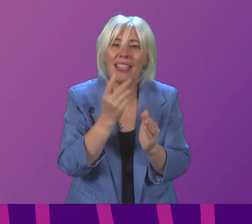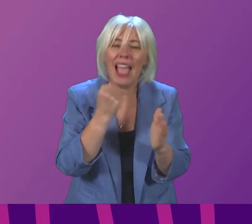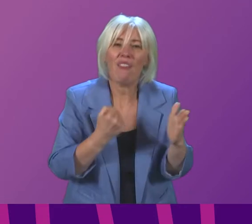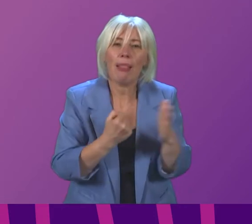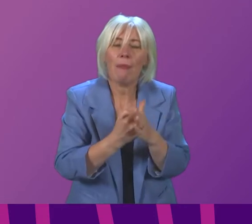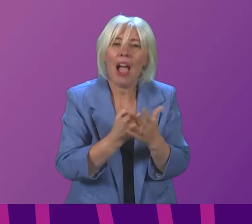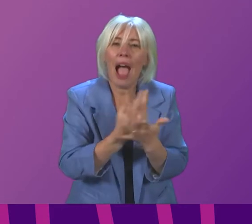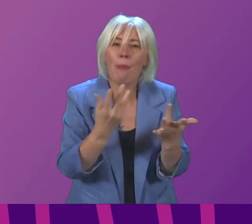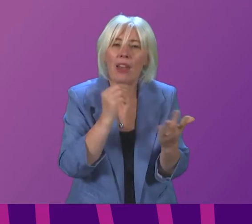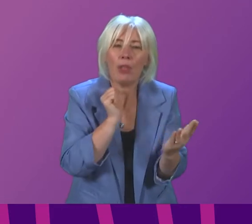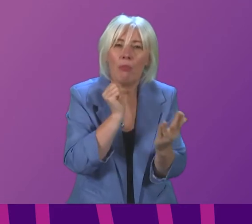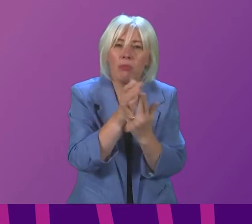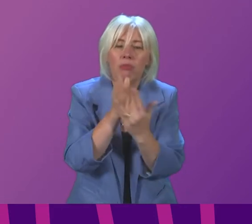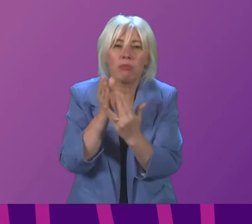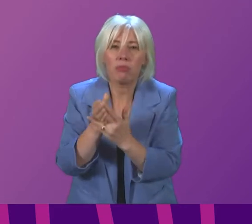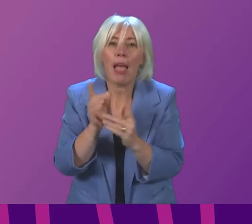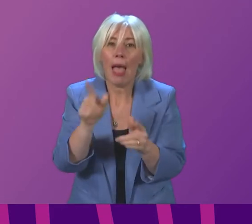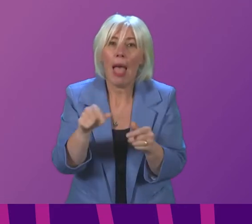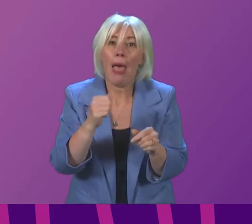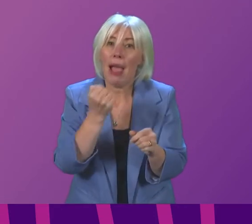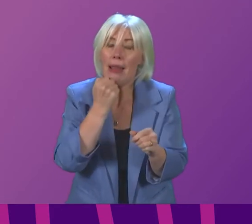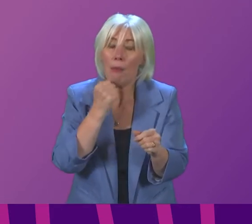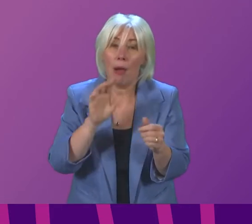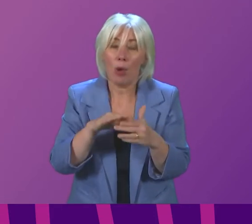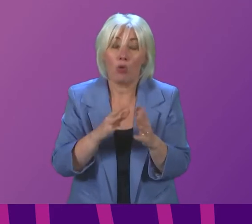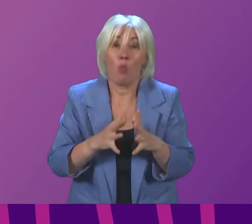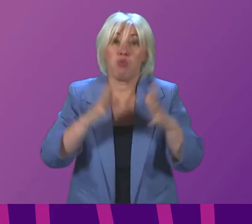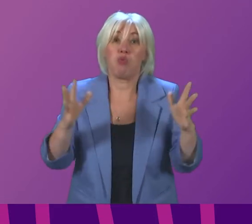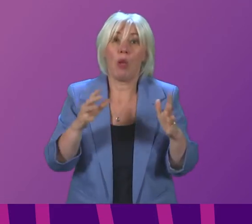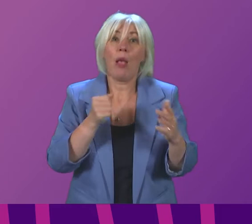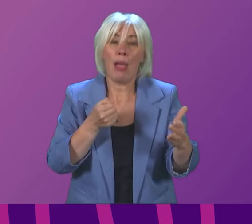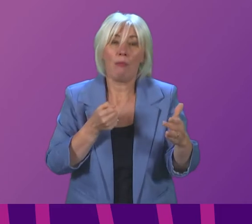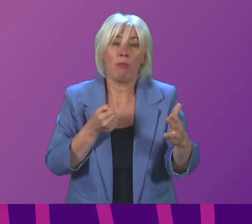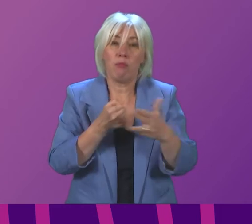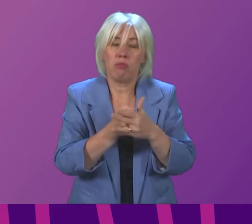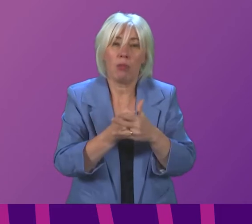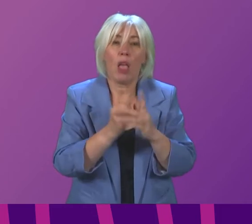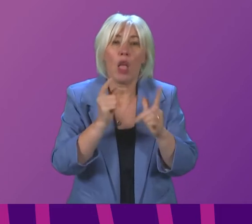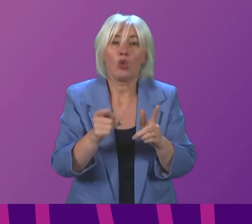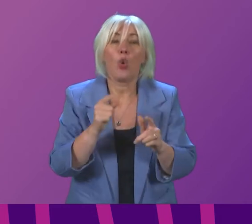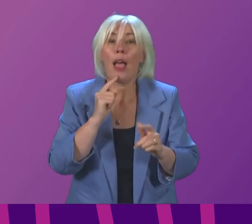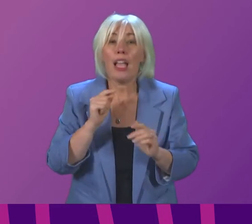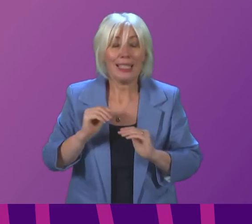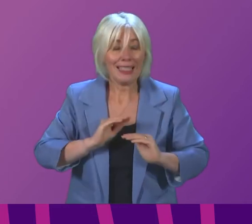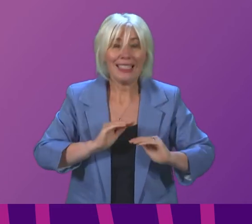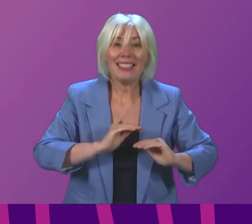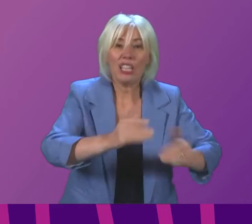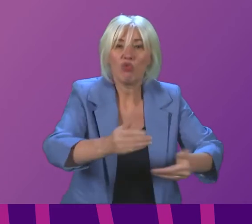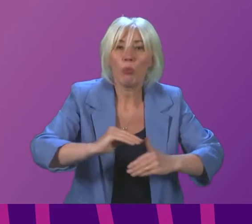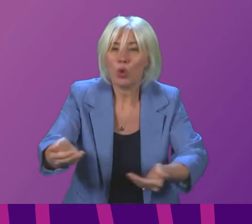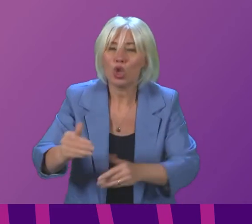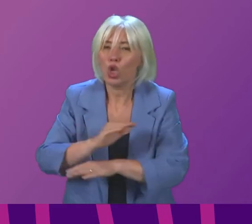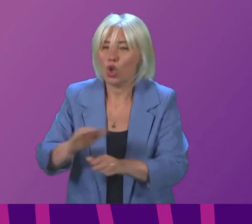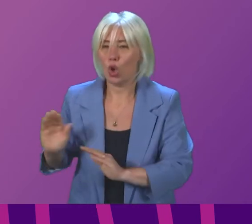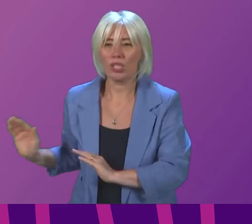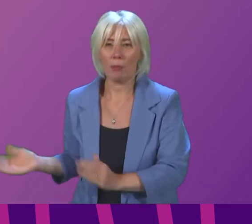number has been breached in recent days because of the increased demand so that is a distribution issue not a supply issue and because it is not a